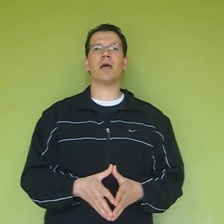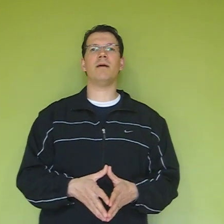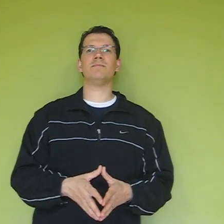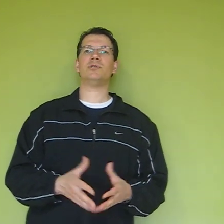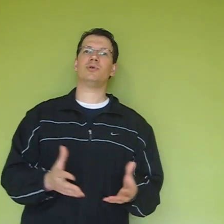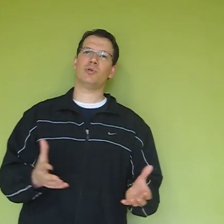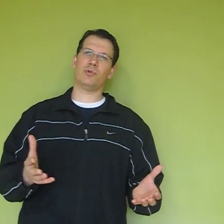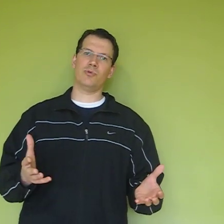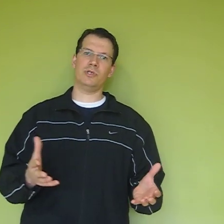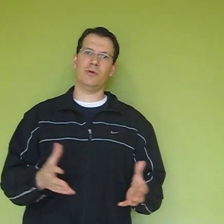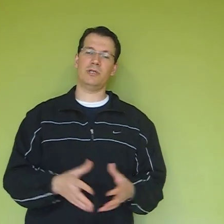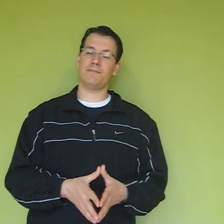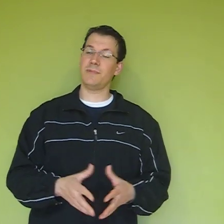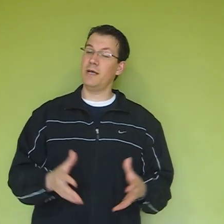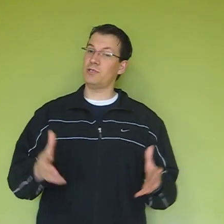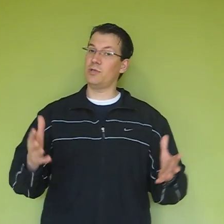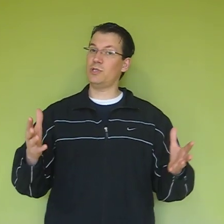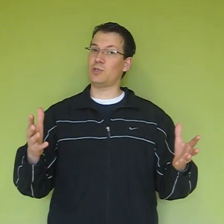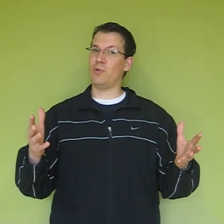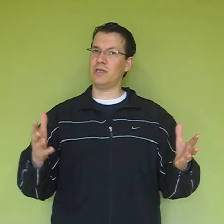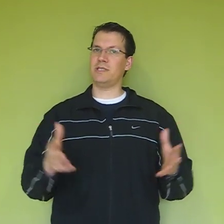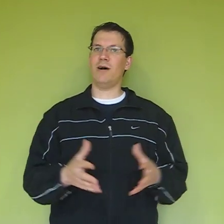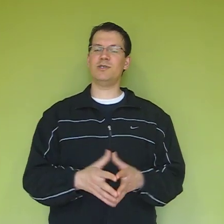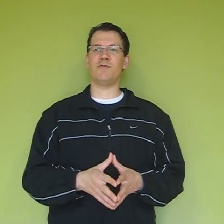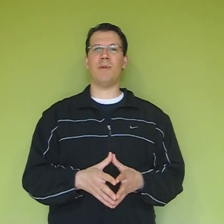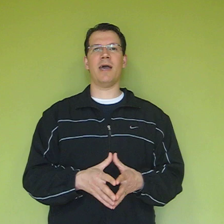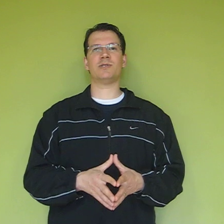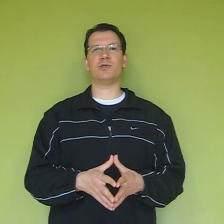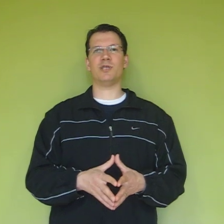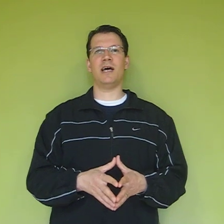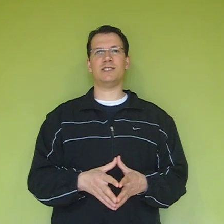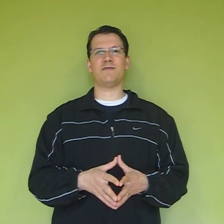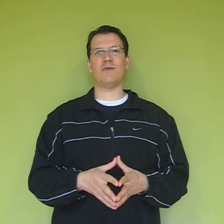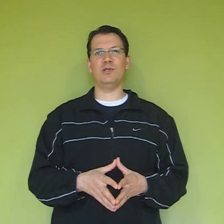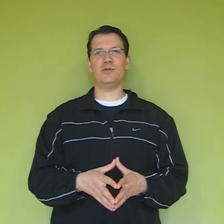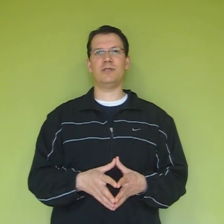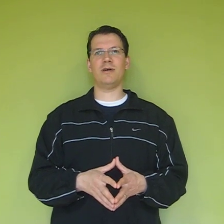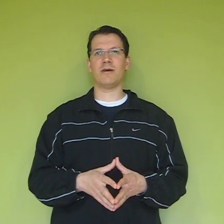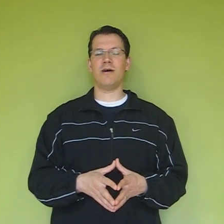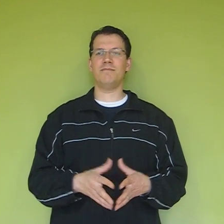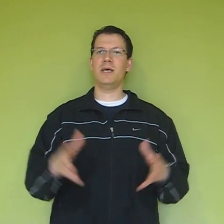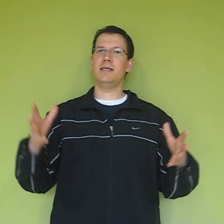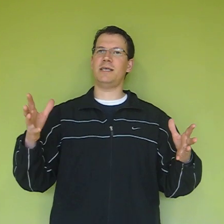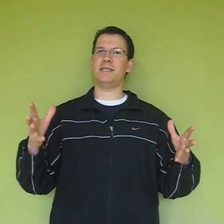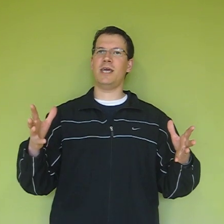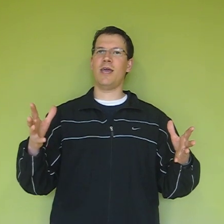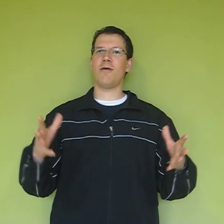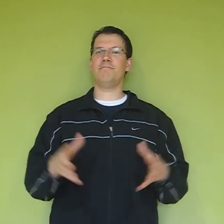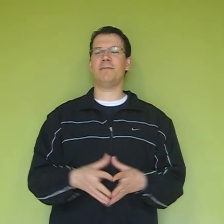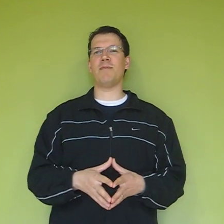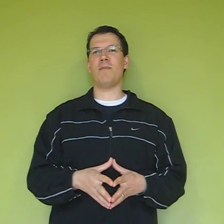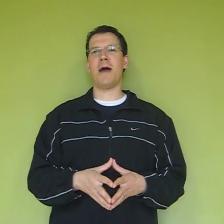comes to shoulder injuries. So this is Rick Aselt from exercisesforinjuries.com saying take care and bye-bye.